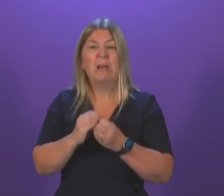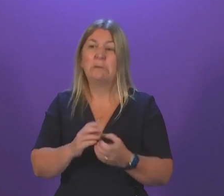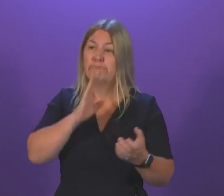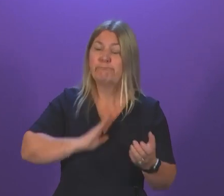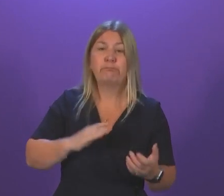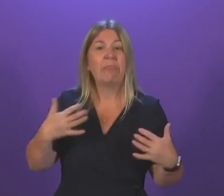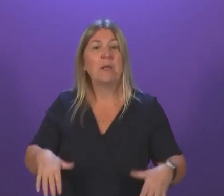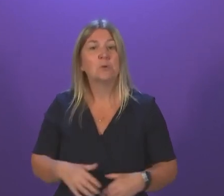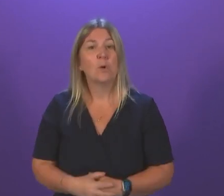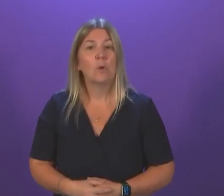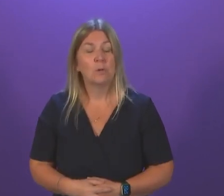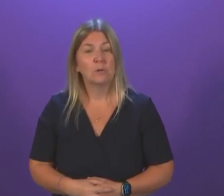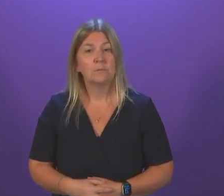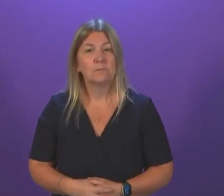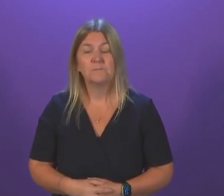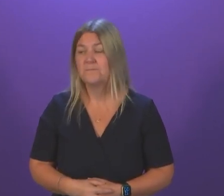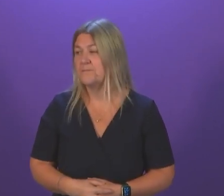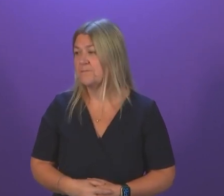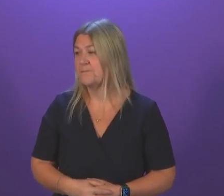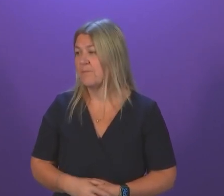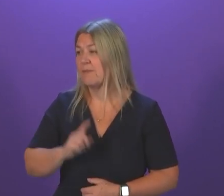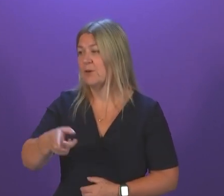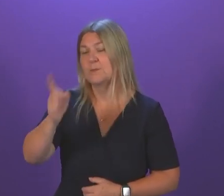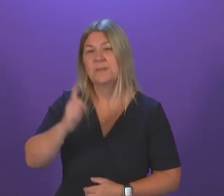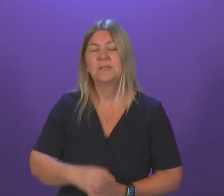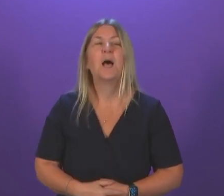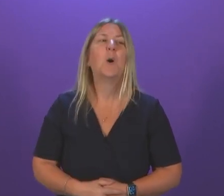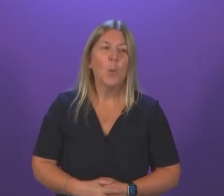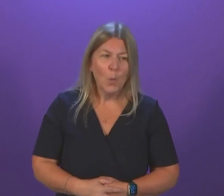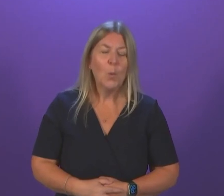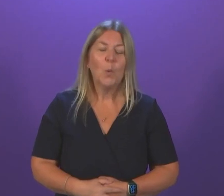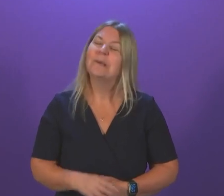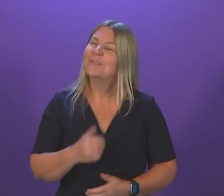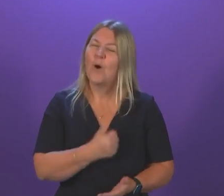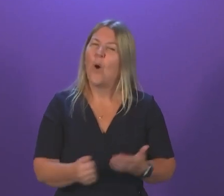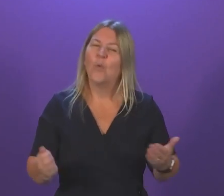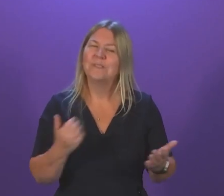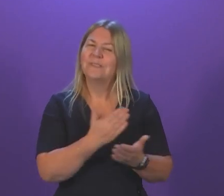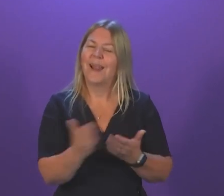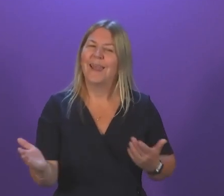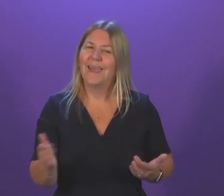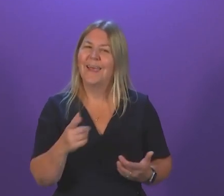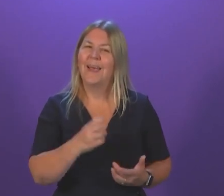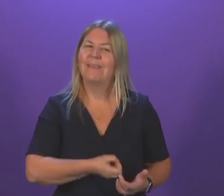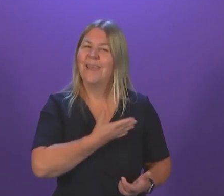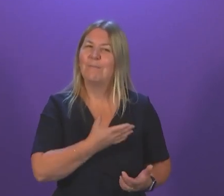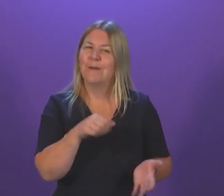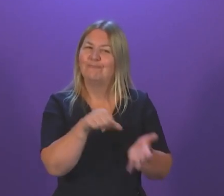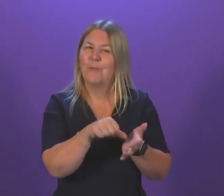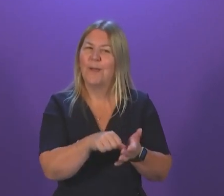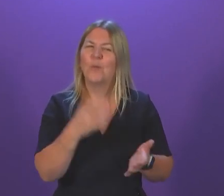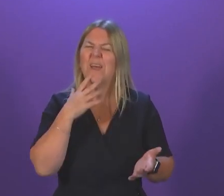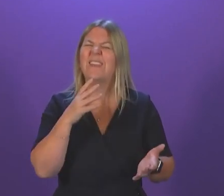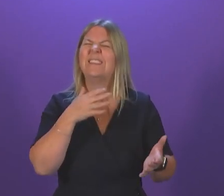There's always a sure sign that Labour are in deep trouble when they go back to the Queensferry crossing. I mean, it is really